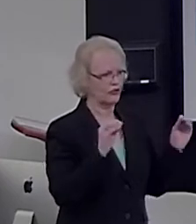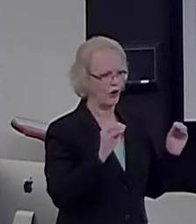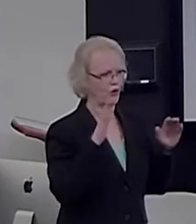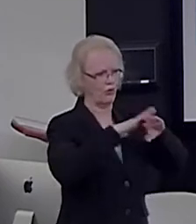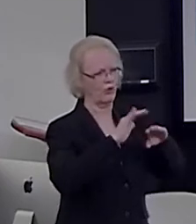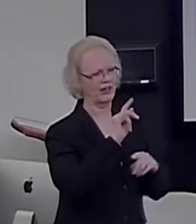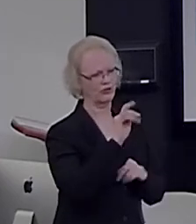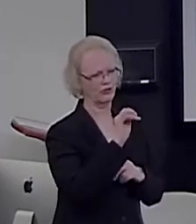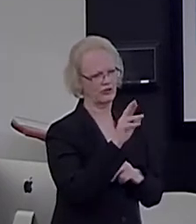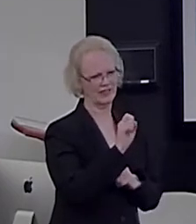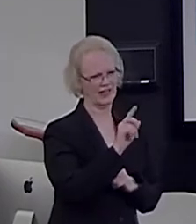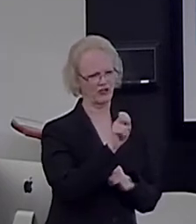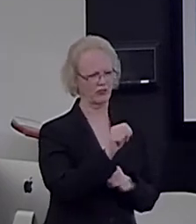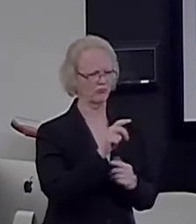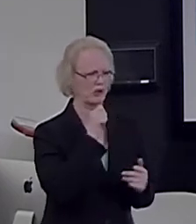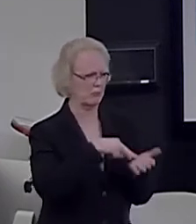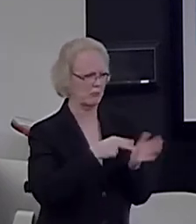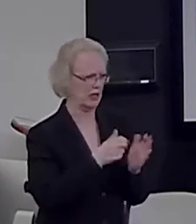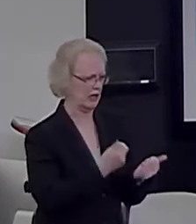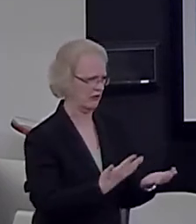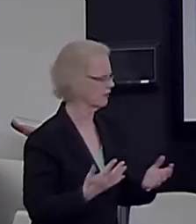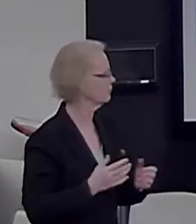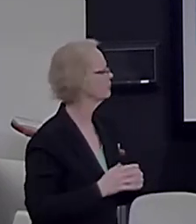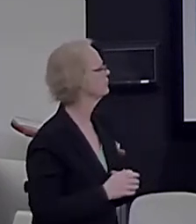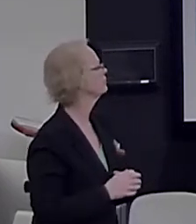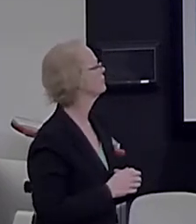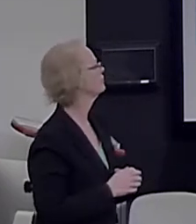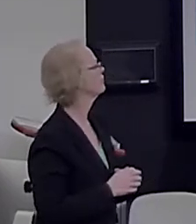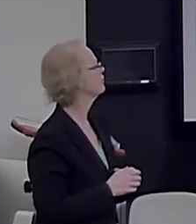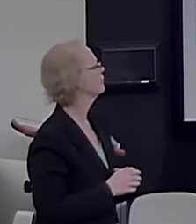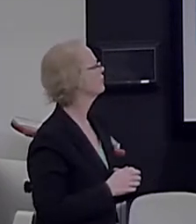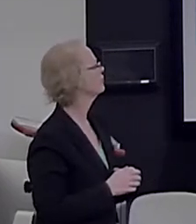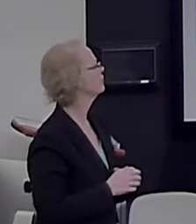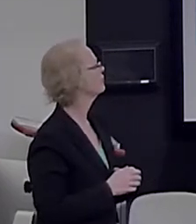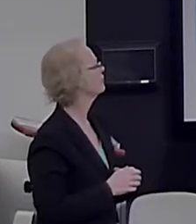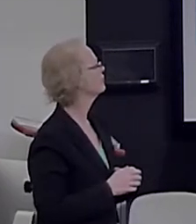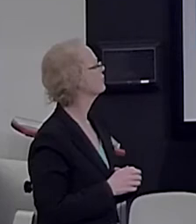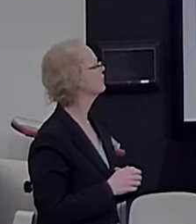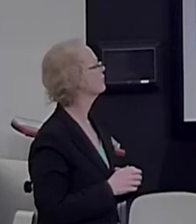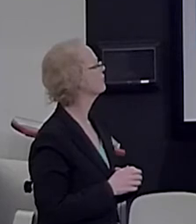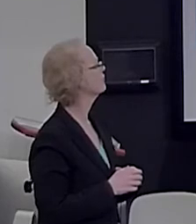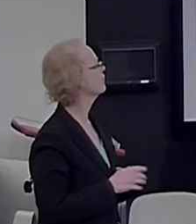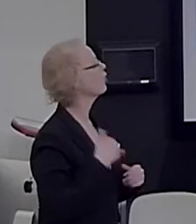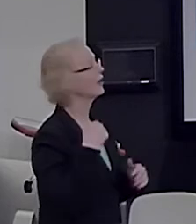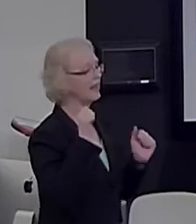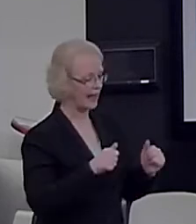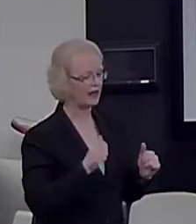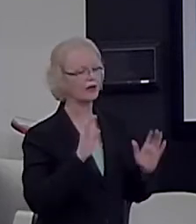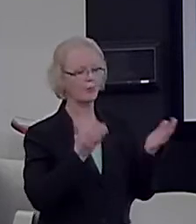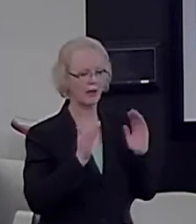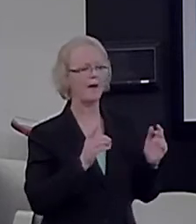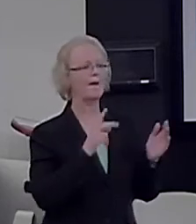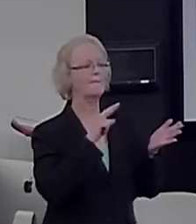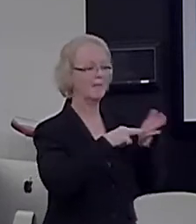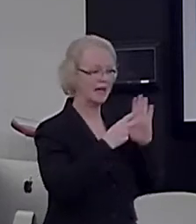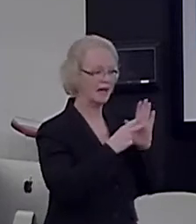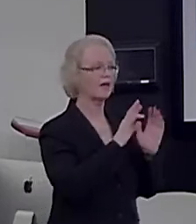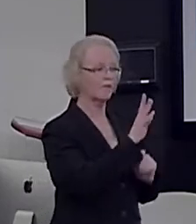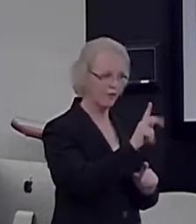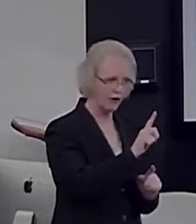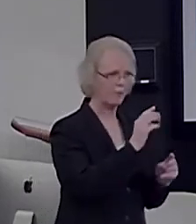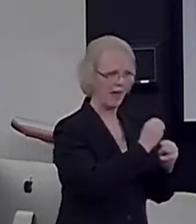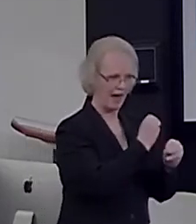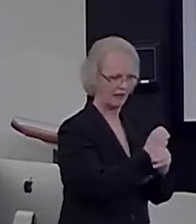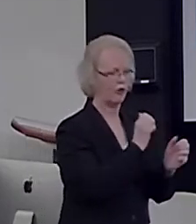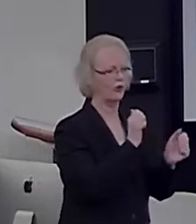in this, we can do something else here. What we can do is we can compare meaningful mass versus meaningless mass, okay?